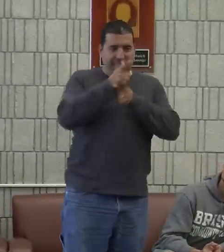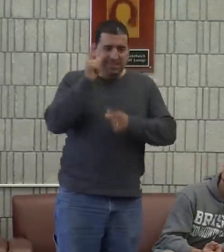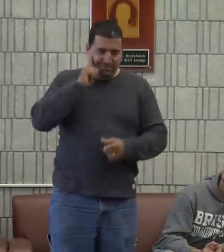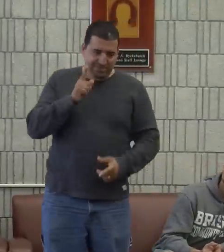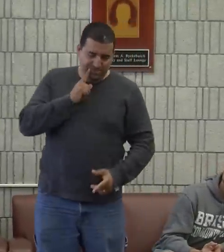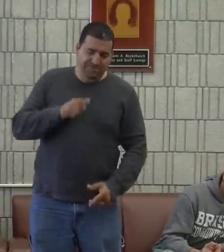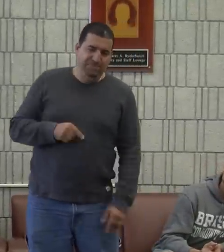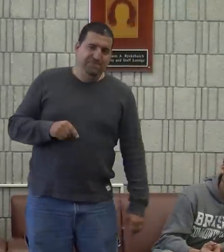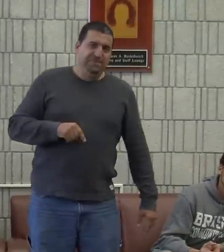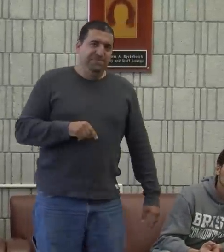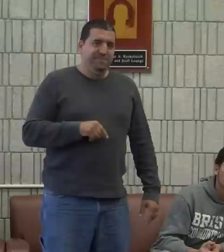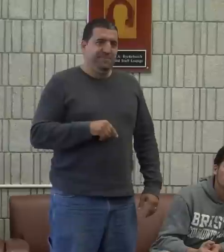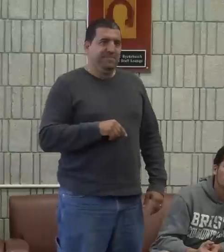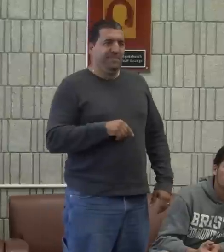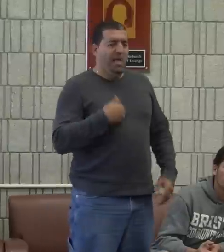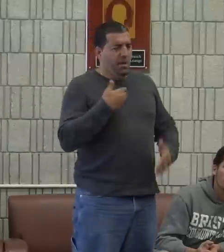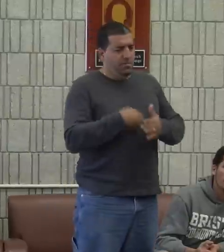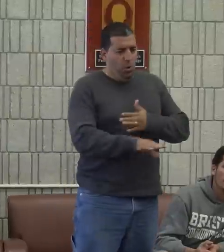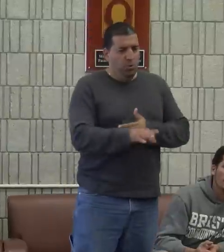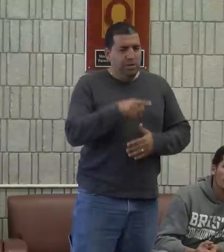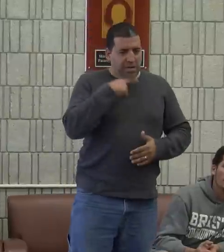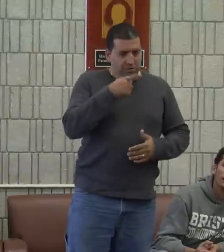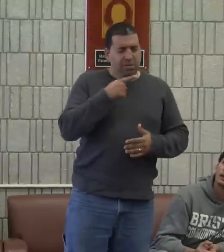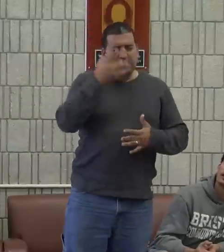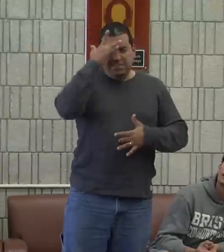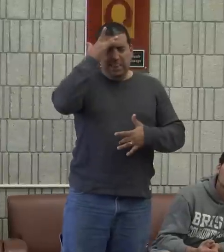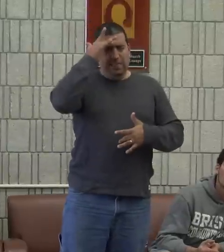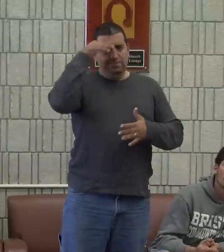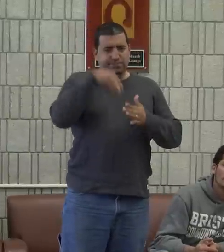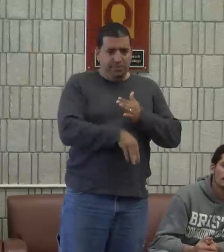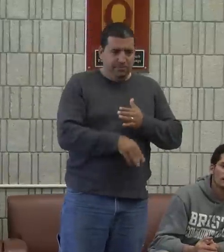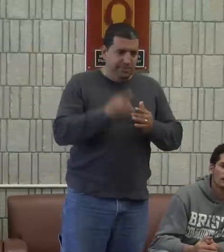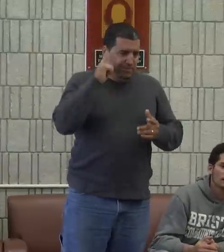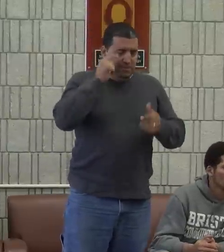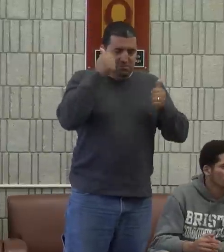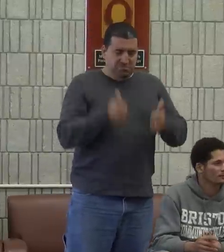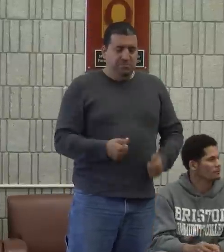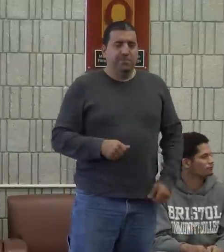I have two brothers and sisters and they're deaf. Two siblings that are deaf.